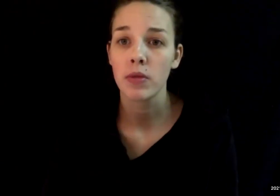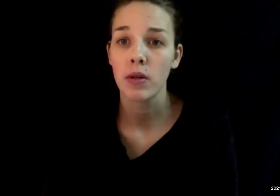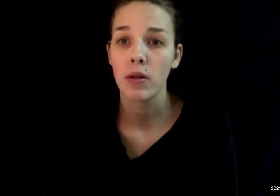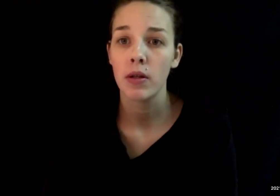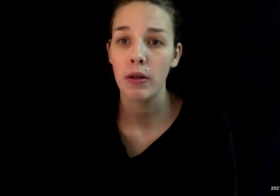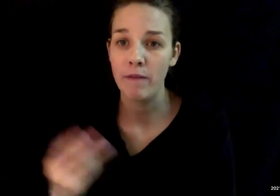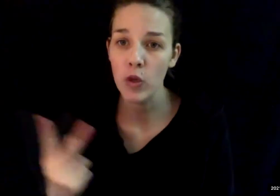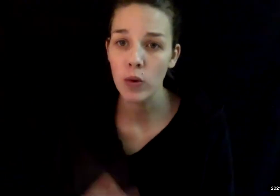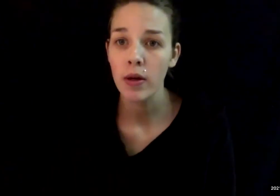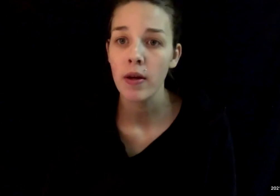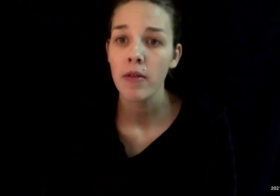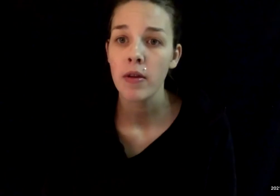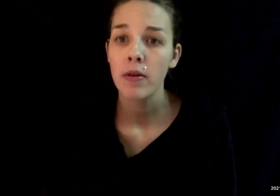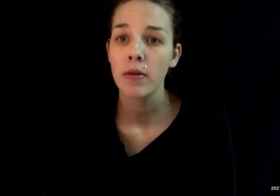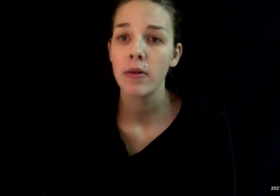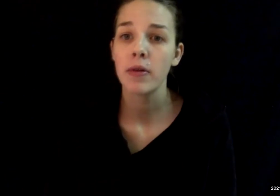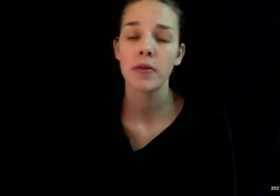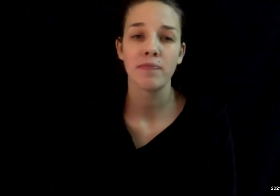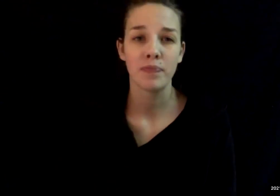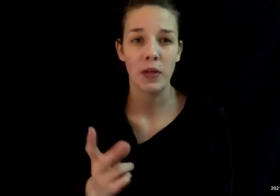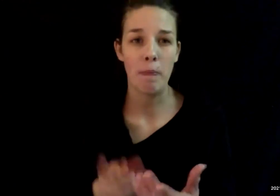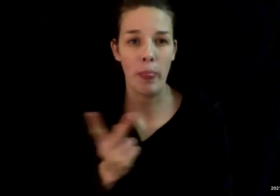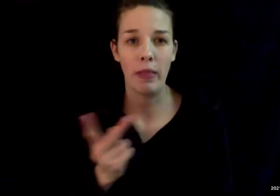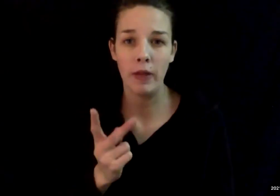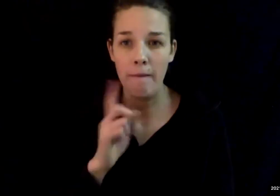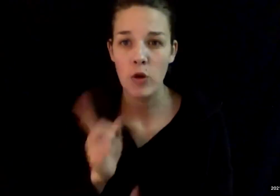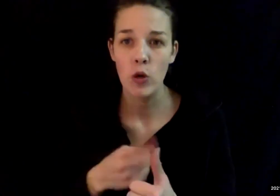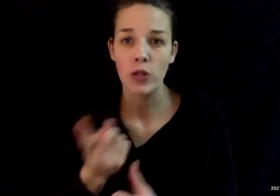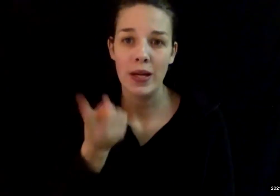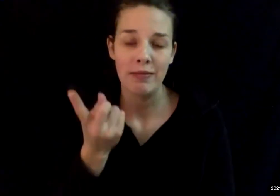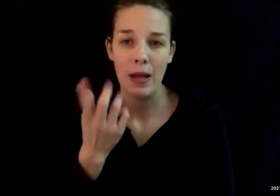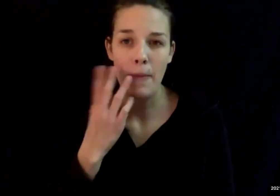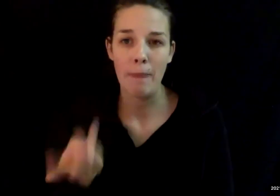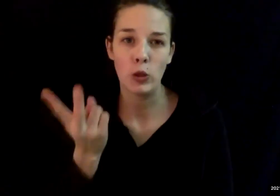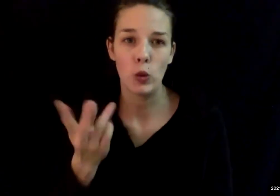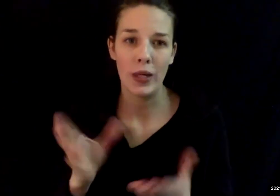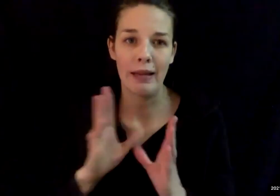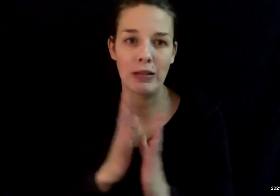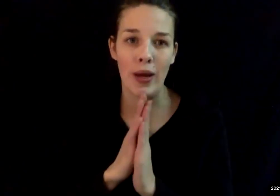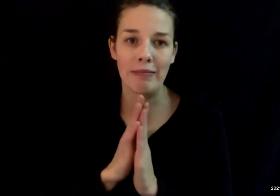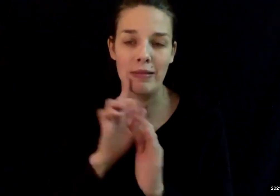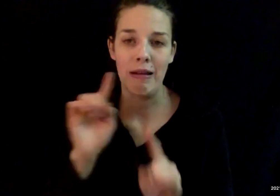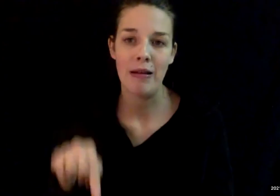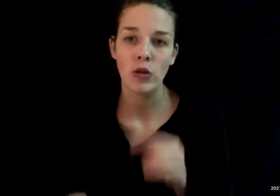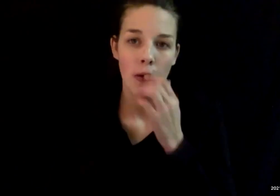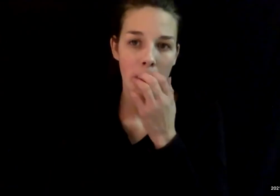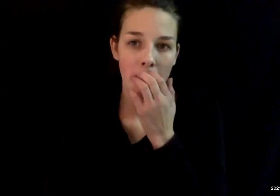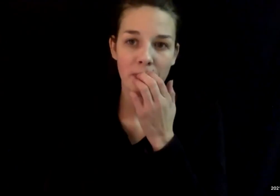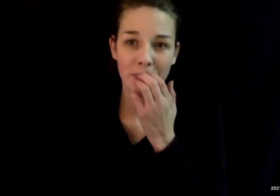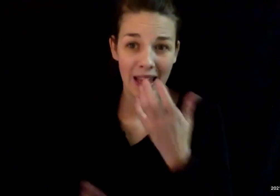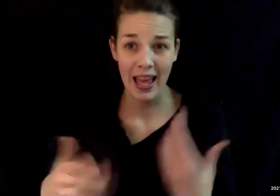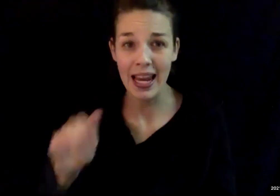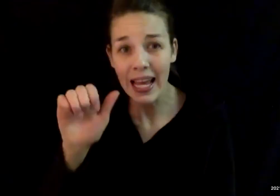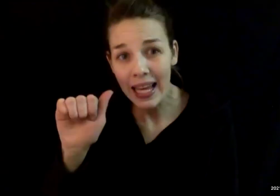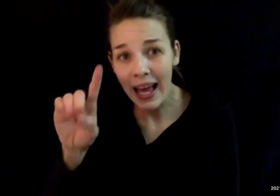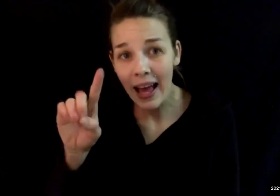coming in. So I'll start with both of you on this first one. I think there might be two ways to ask and answer this question. Have there been any